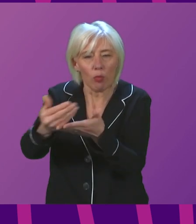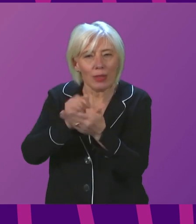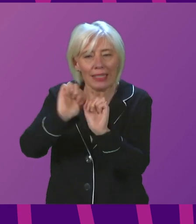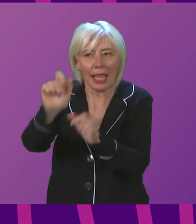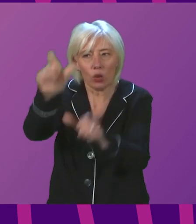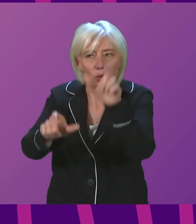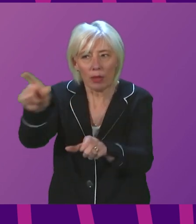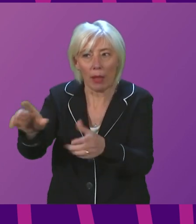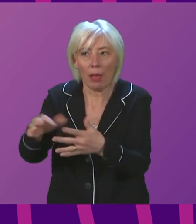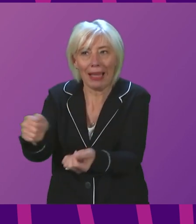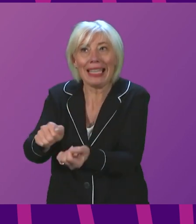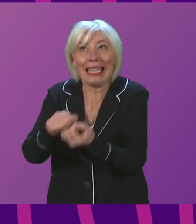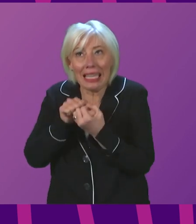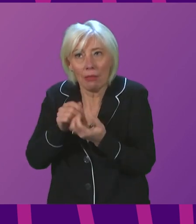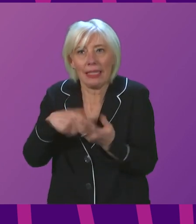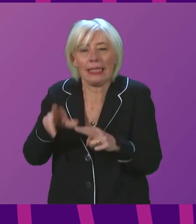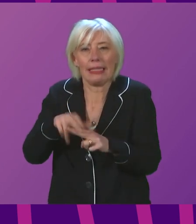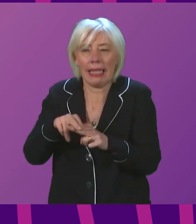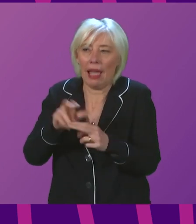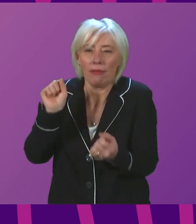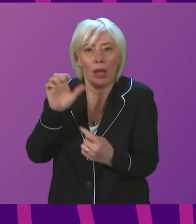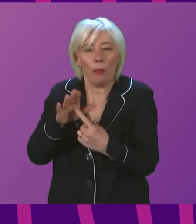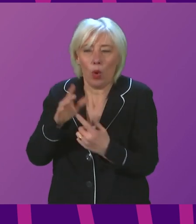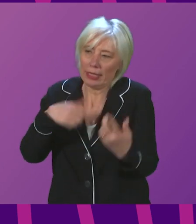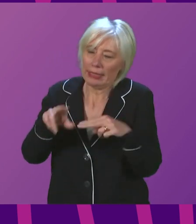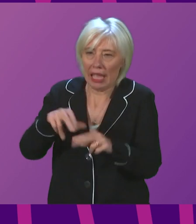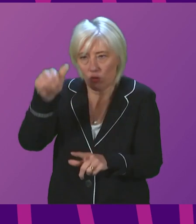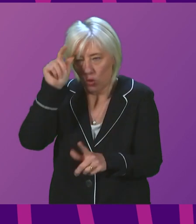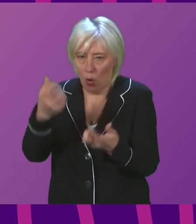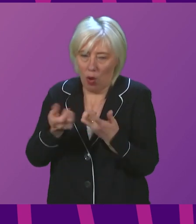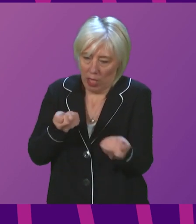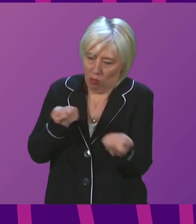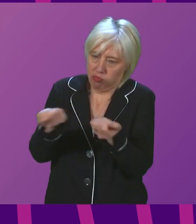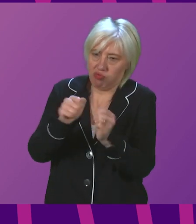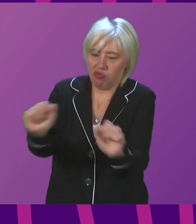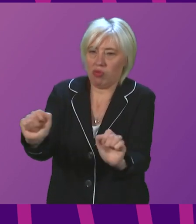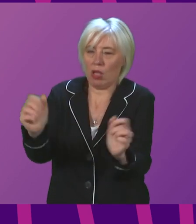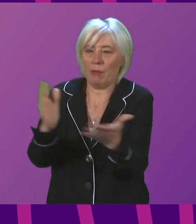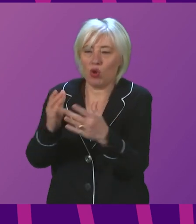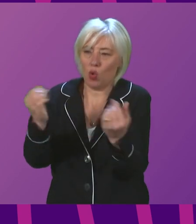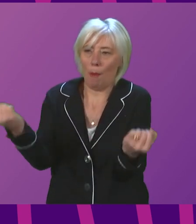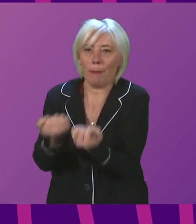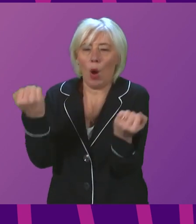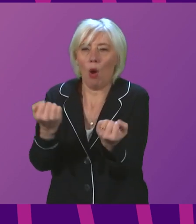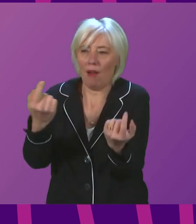yet retained personnel on their installations to ensure they can continue to power the UK?